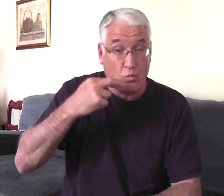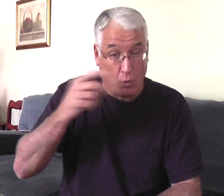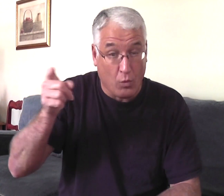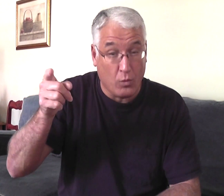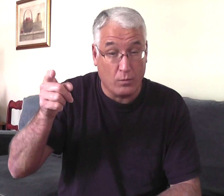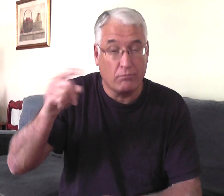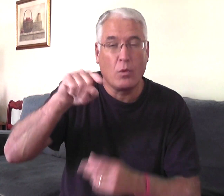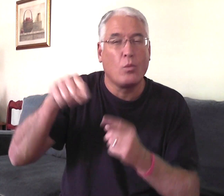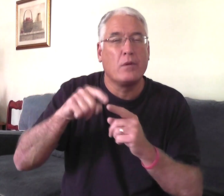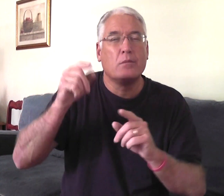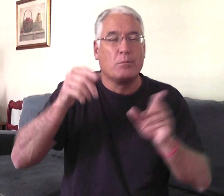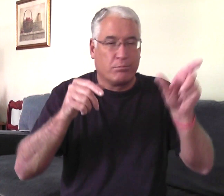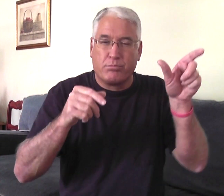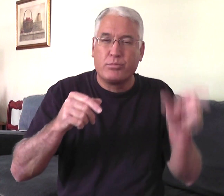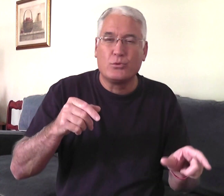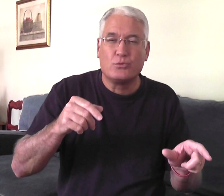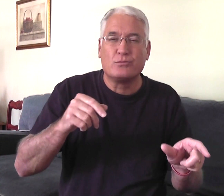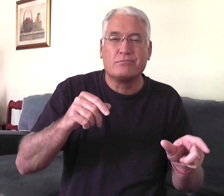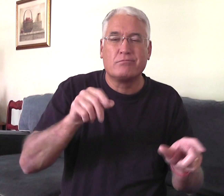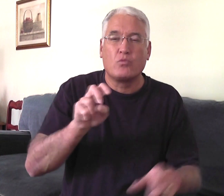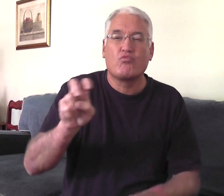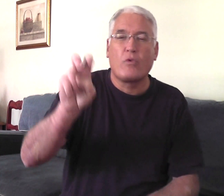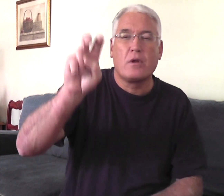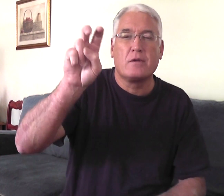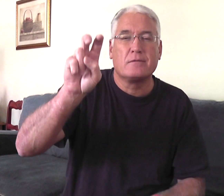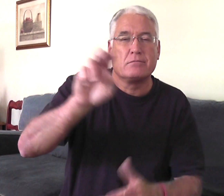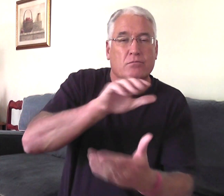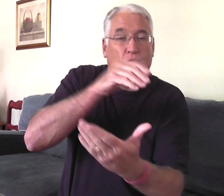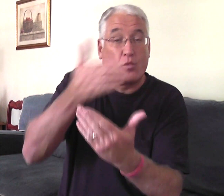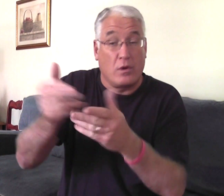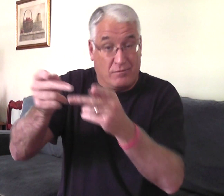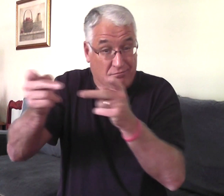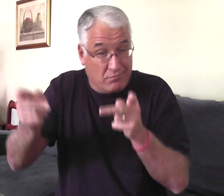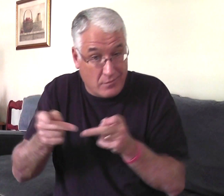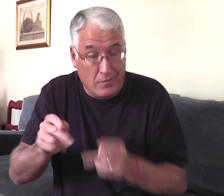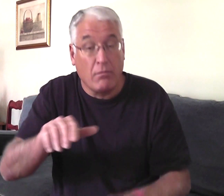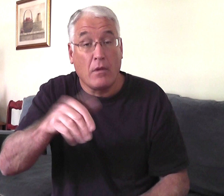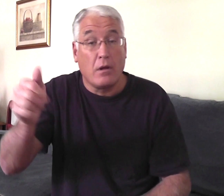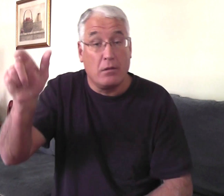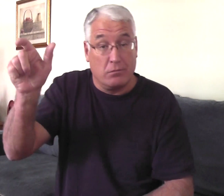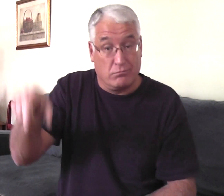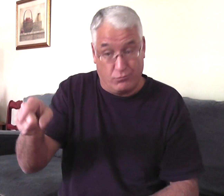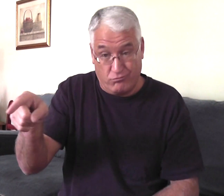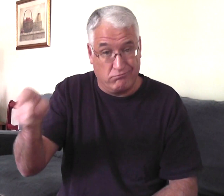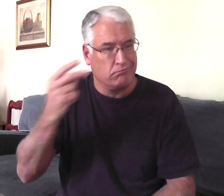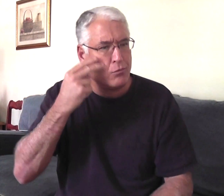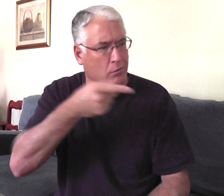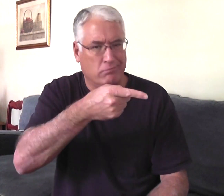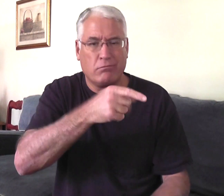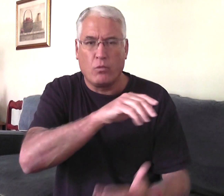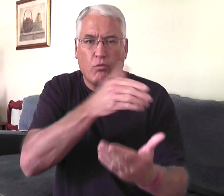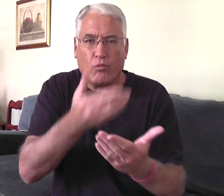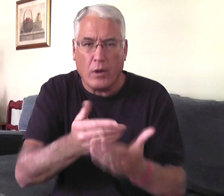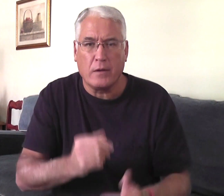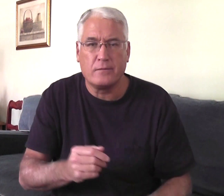Well, long time ago there during Rome, people who were traveling, they would arrive at a place and